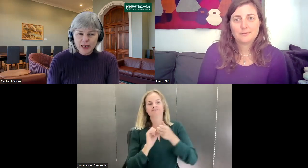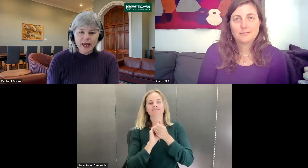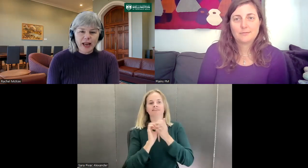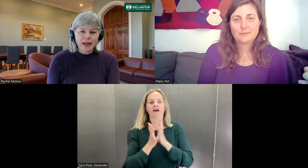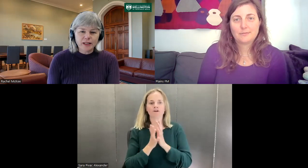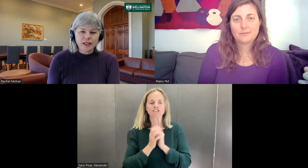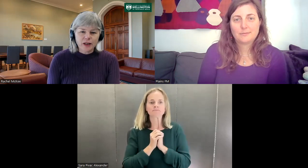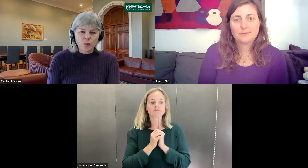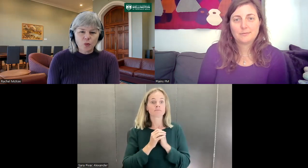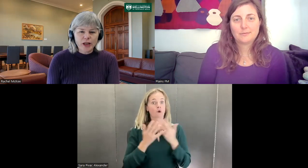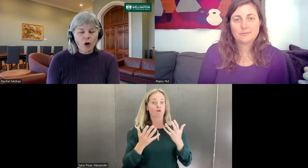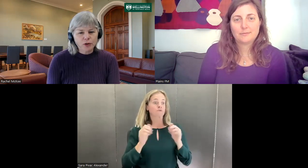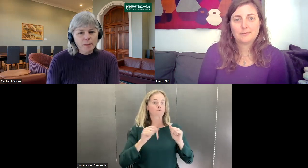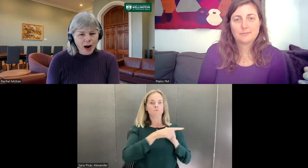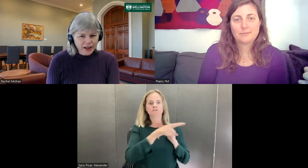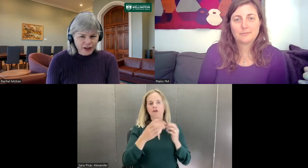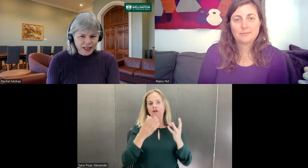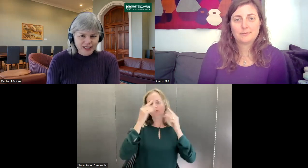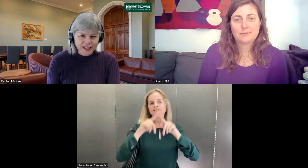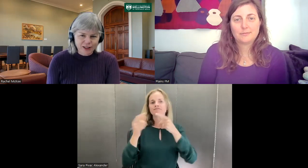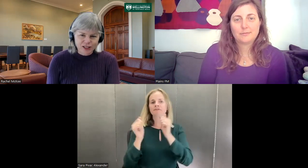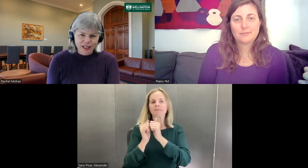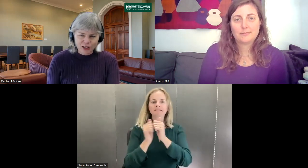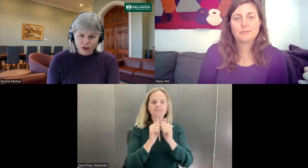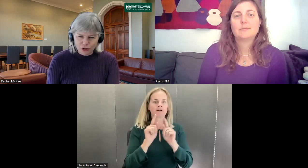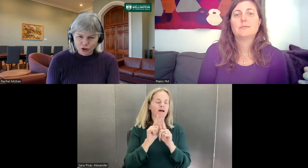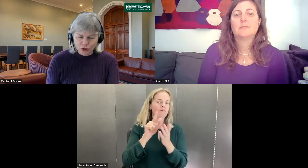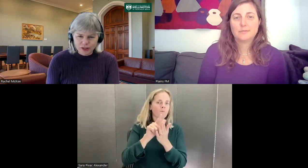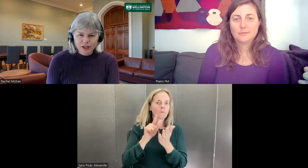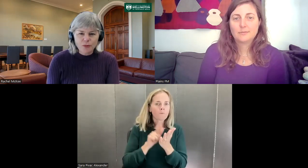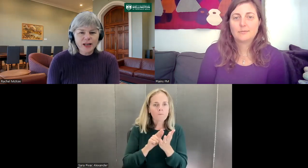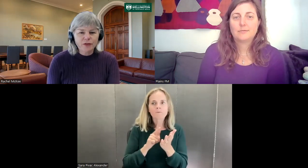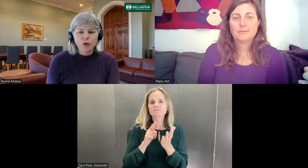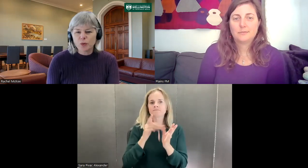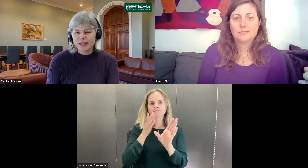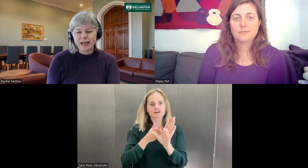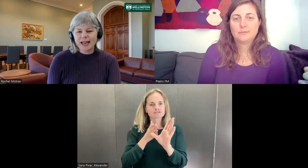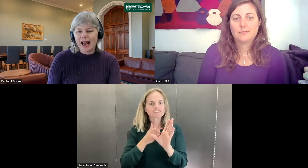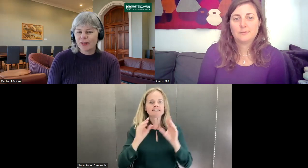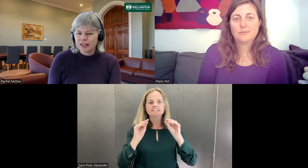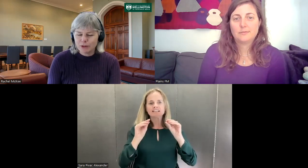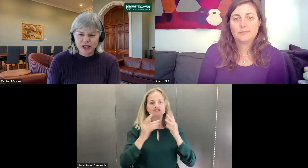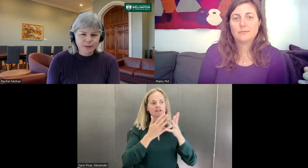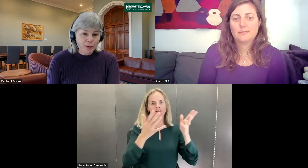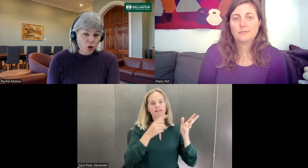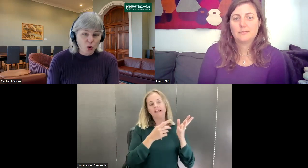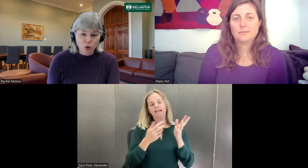And we offer a minor in NZSL studies to those students. So many of those will be studying other subjects, maybe law or